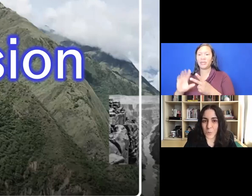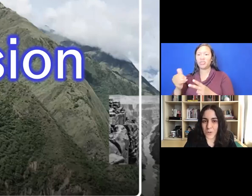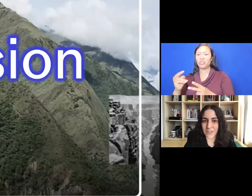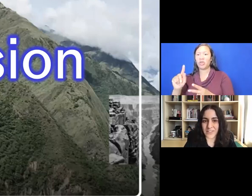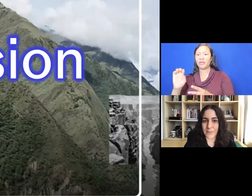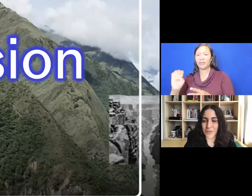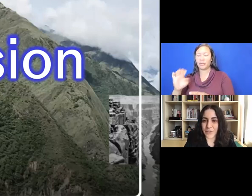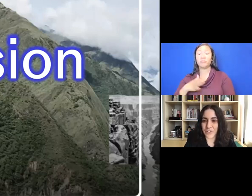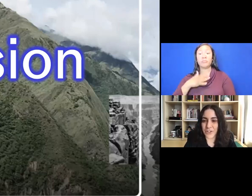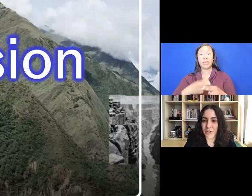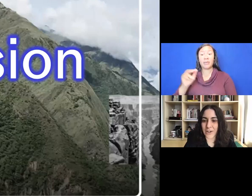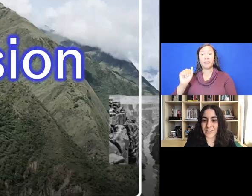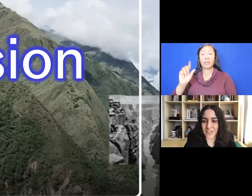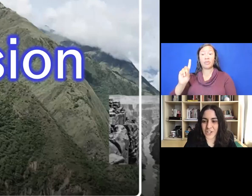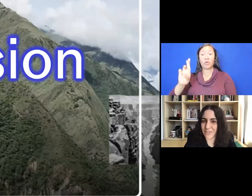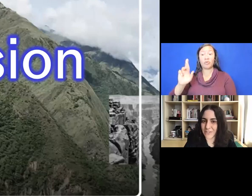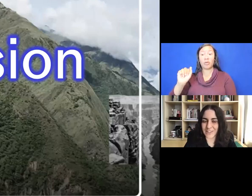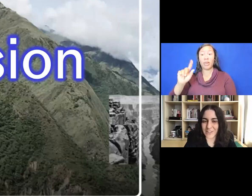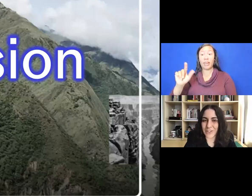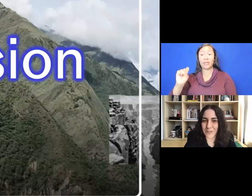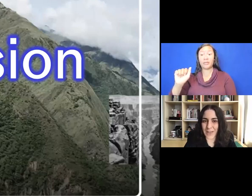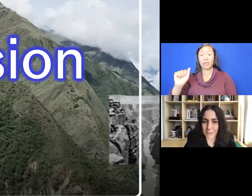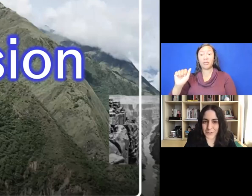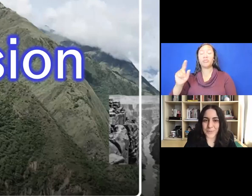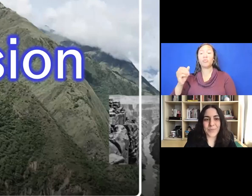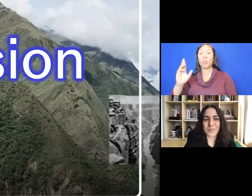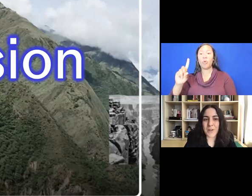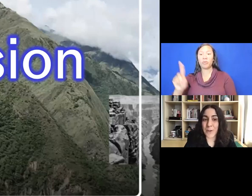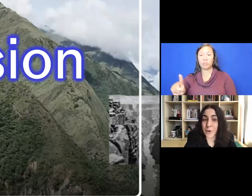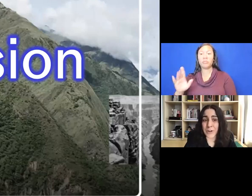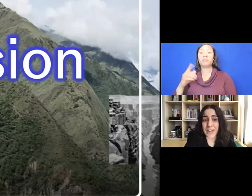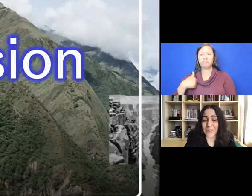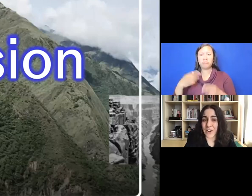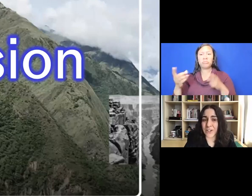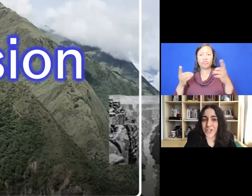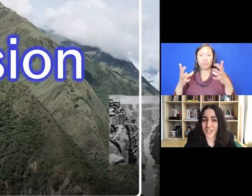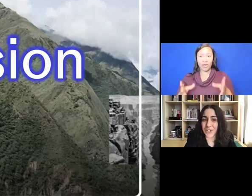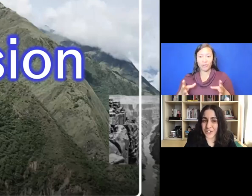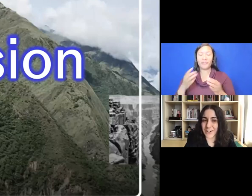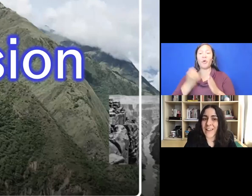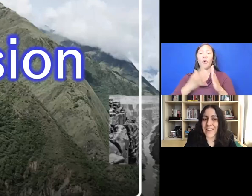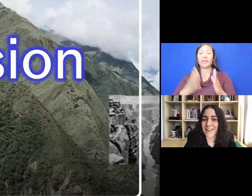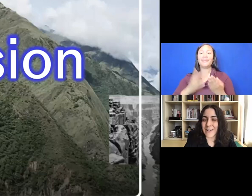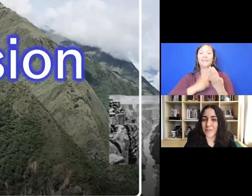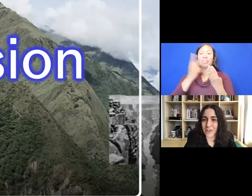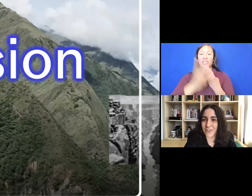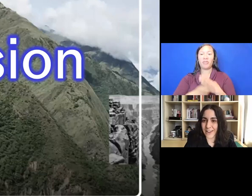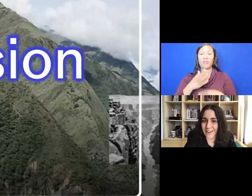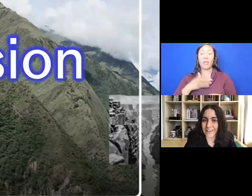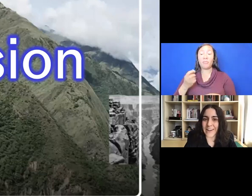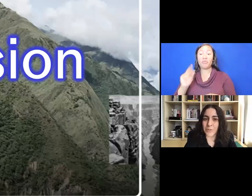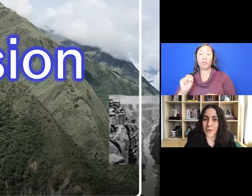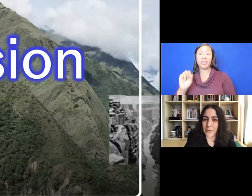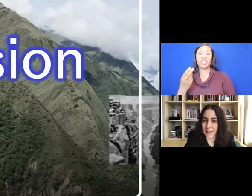Elisa Schwartz, and I'm the Director of Artist Initiatives here at Creative Capital. My pronouns are she, her, and I have long dark